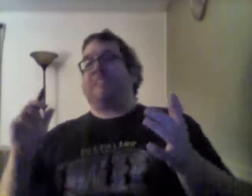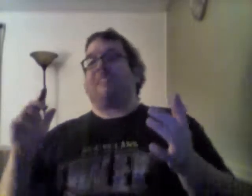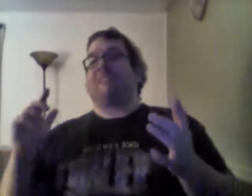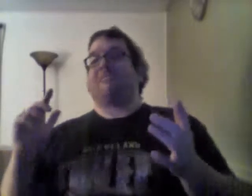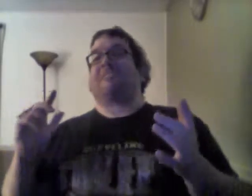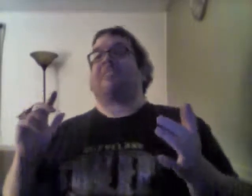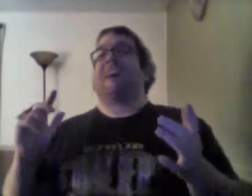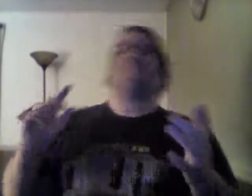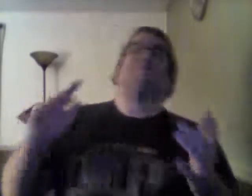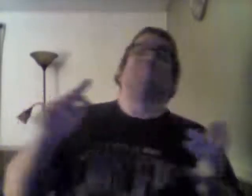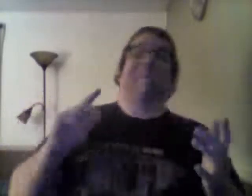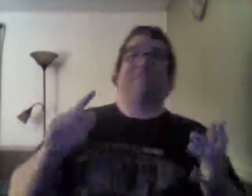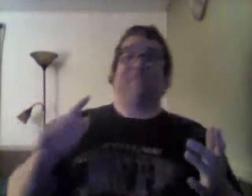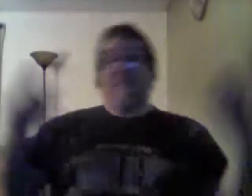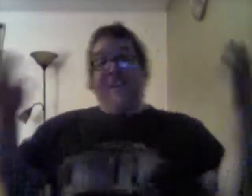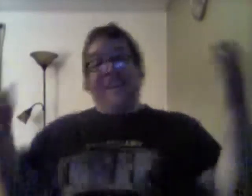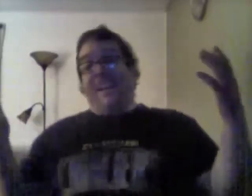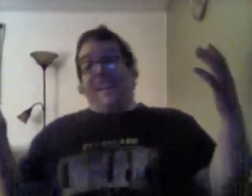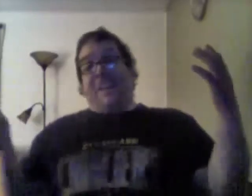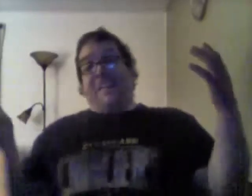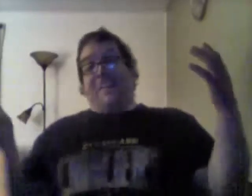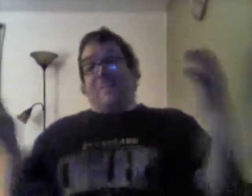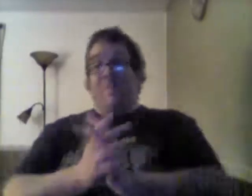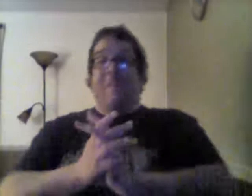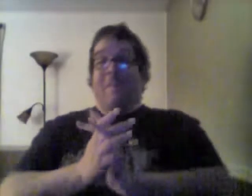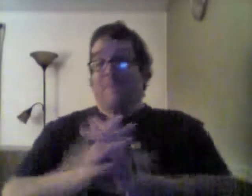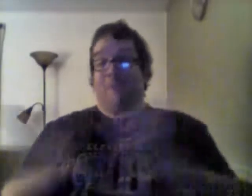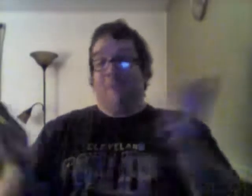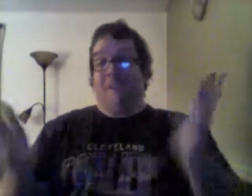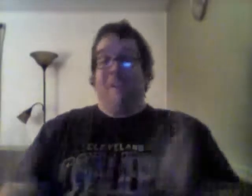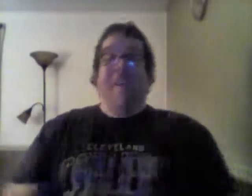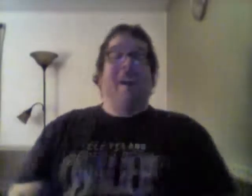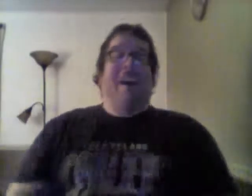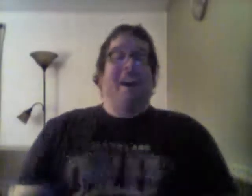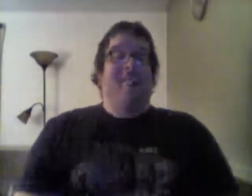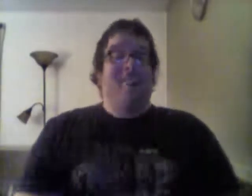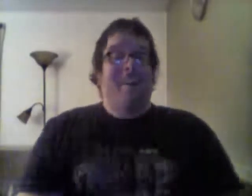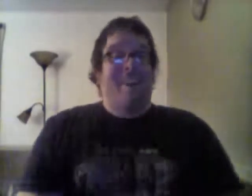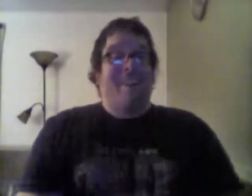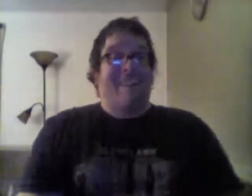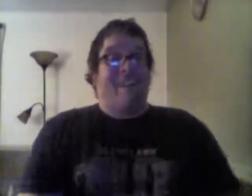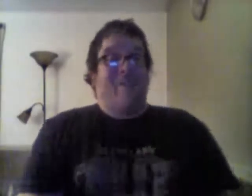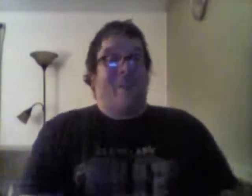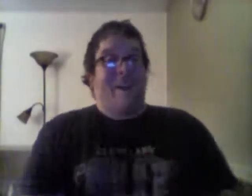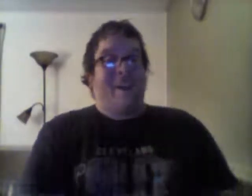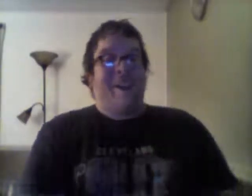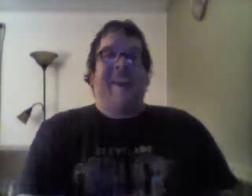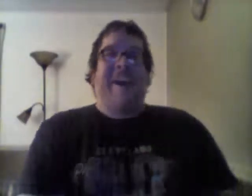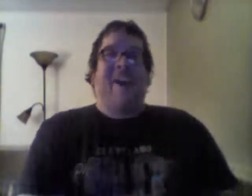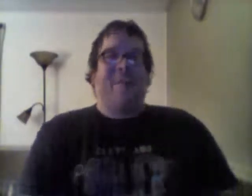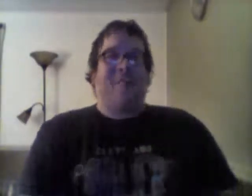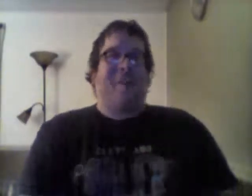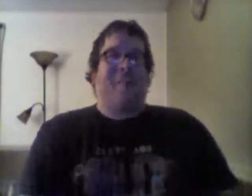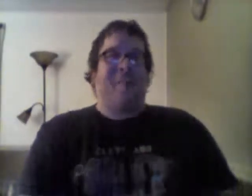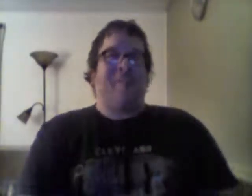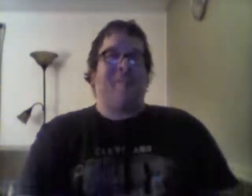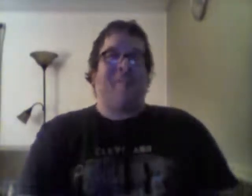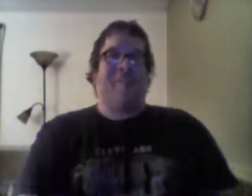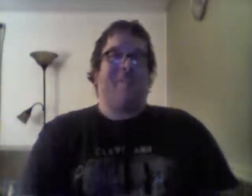characters die in the most painful death. And they do. Spoiler alert. Um, and it's satisfying. Only problem with this one was